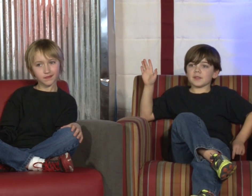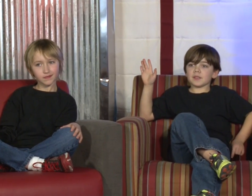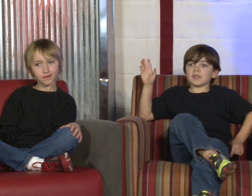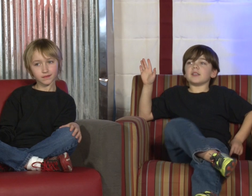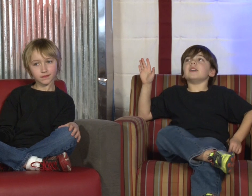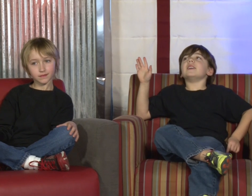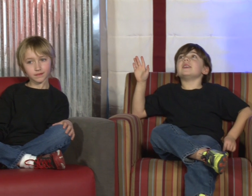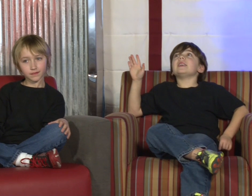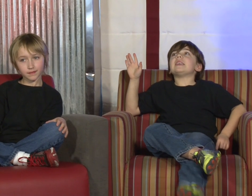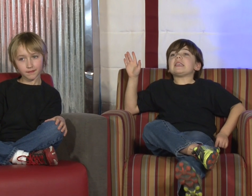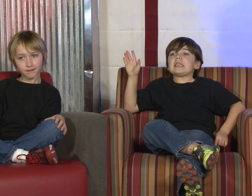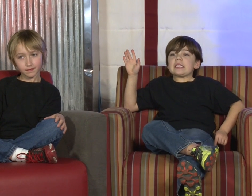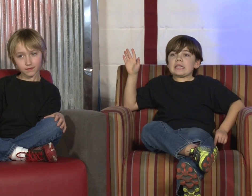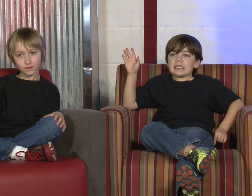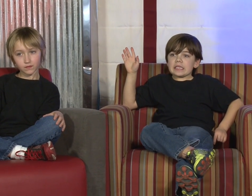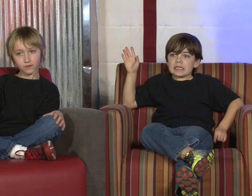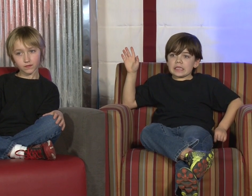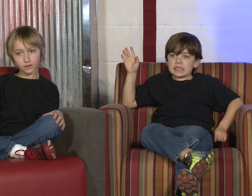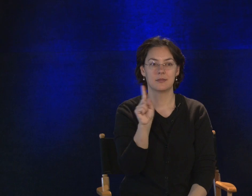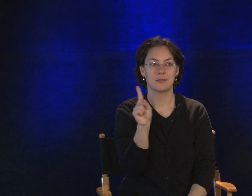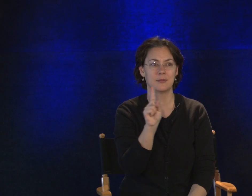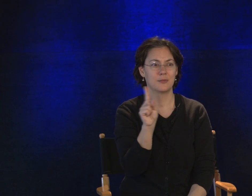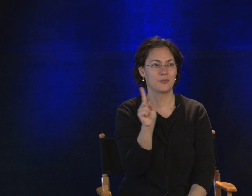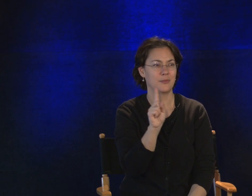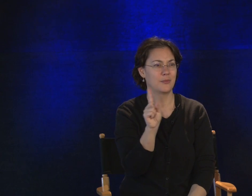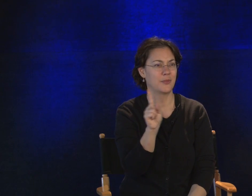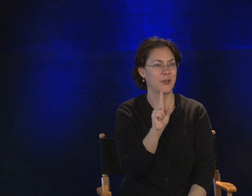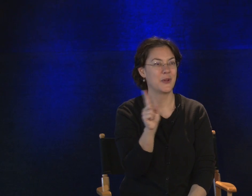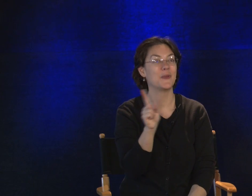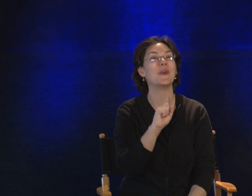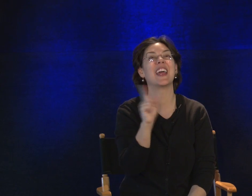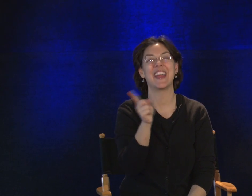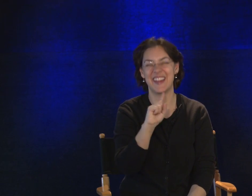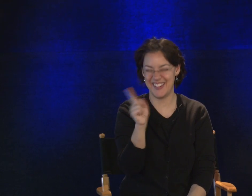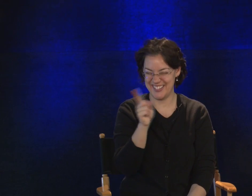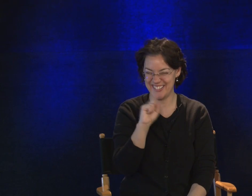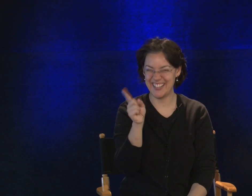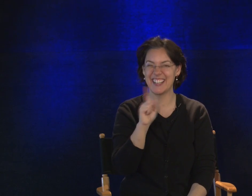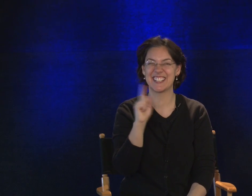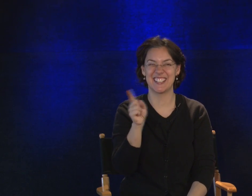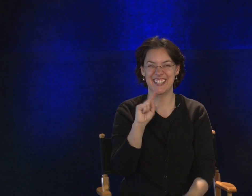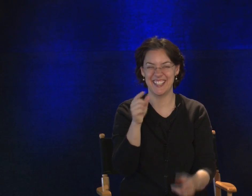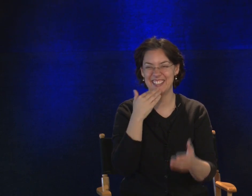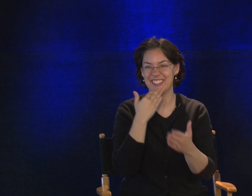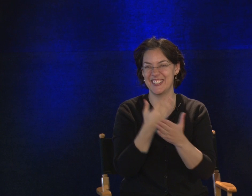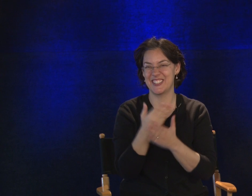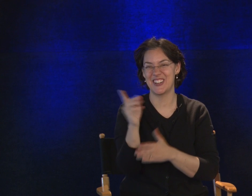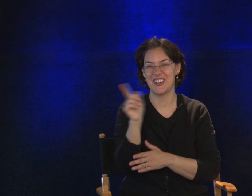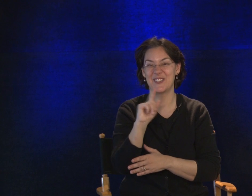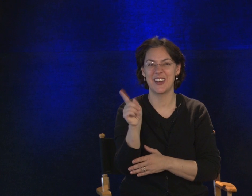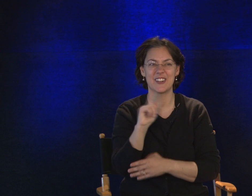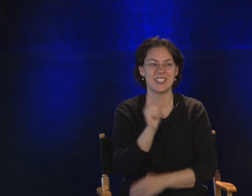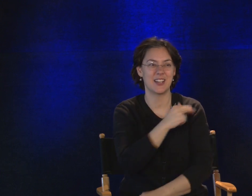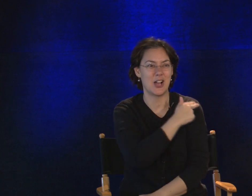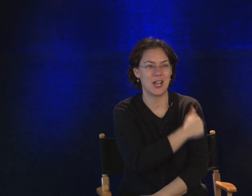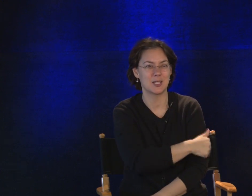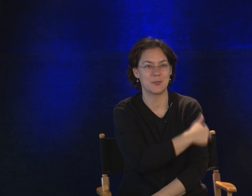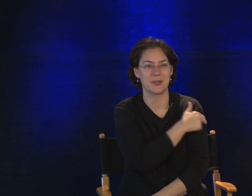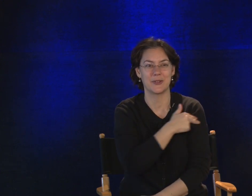close. Hospital? Where. Where. Excellent. Good job. Where is the hospital?